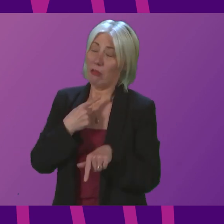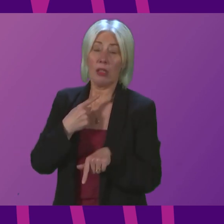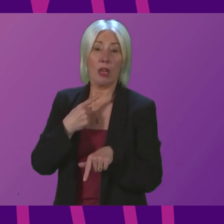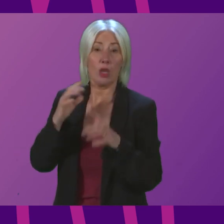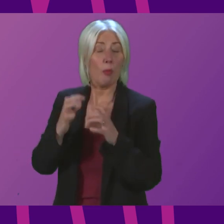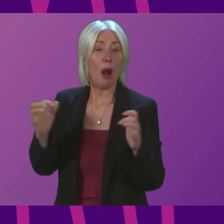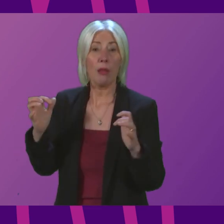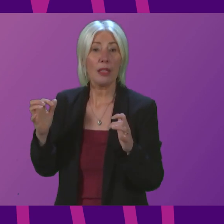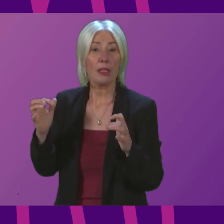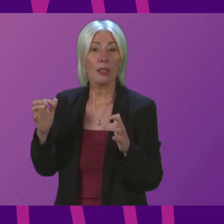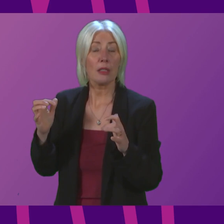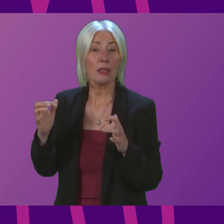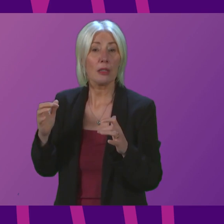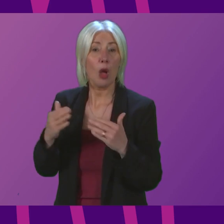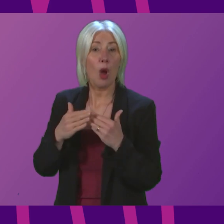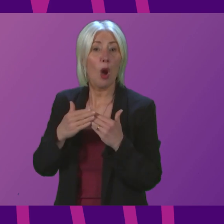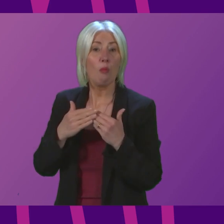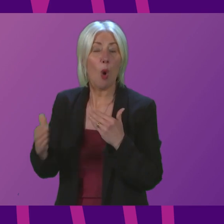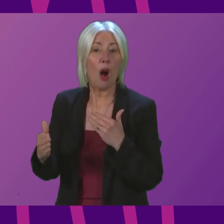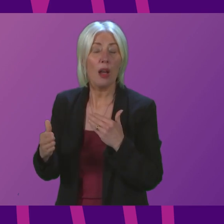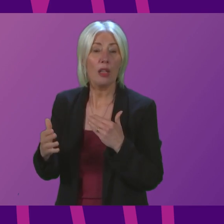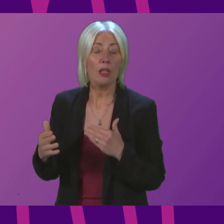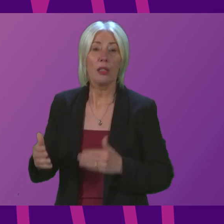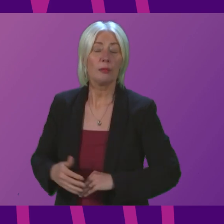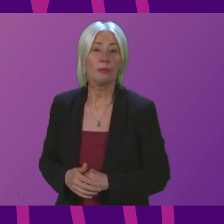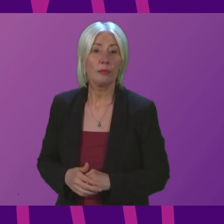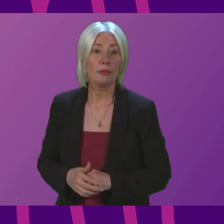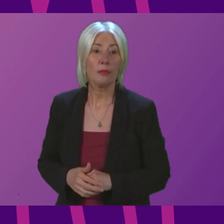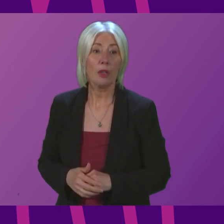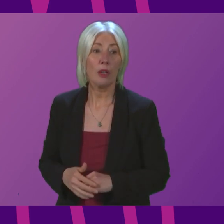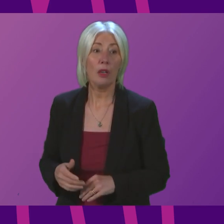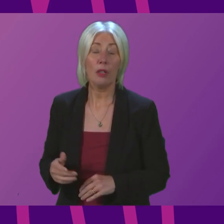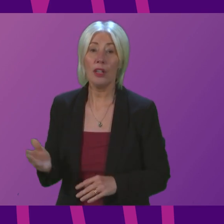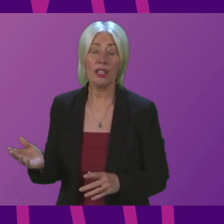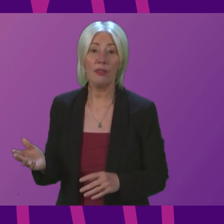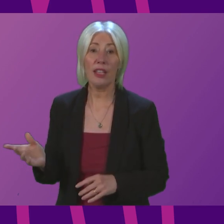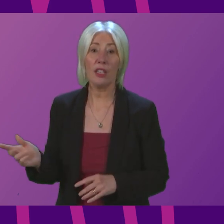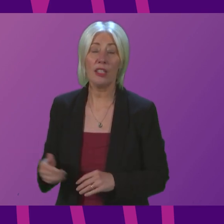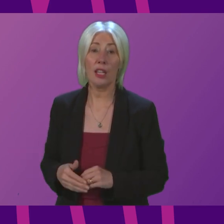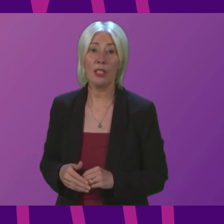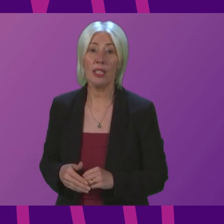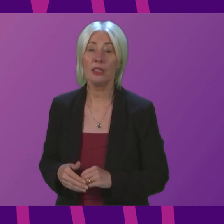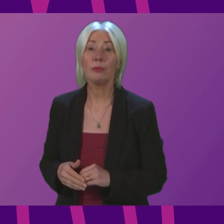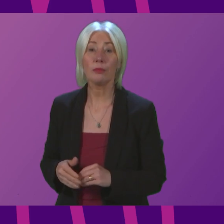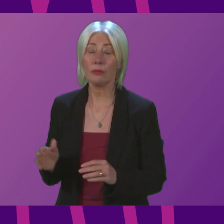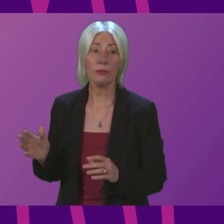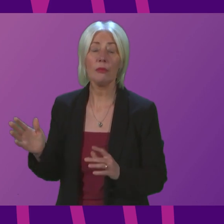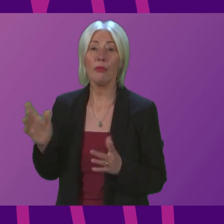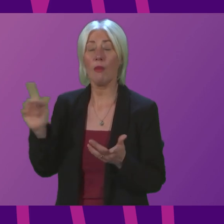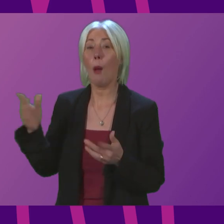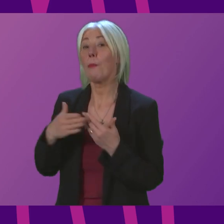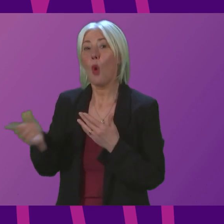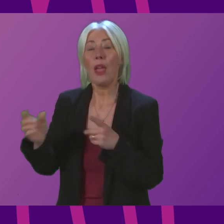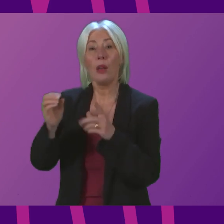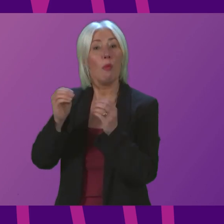that's more than can be said that is more than can be said for the Prime Minister Boris Johnson